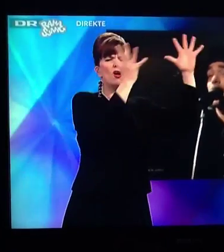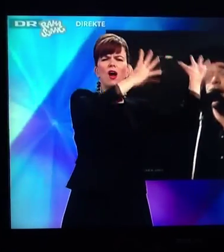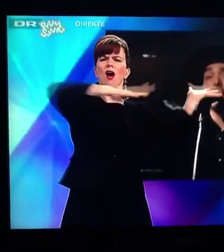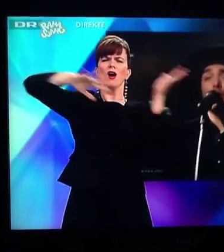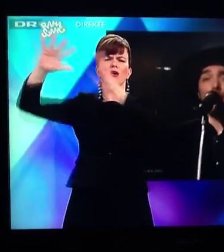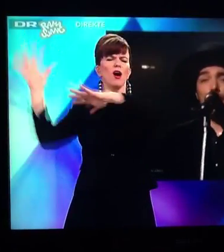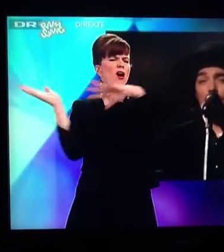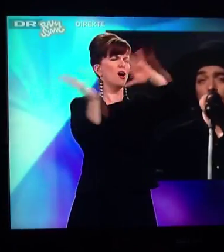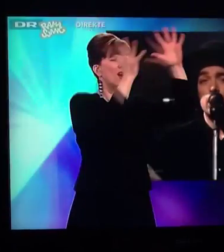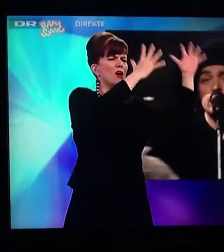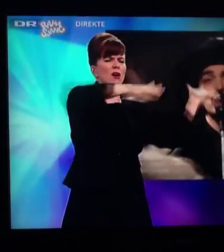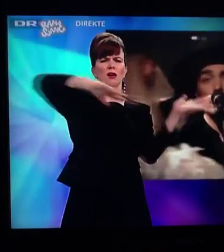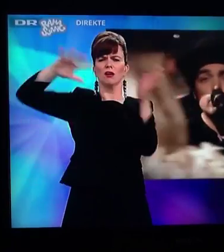about you.